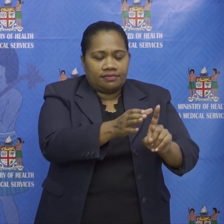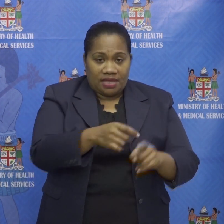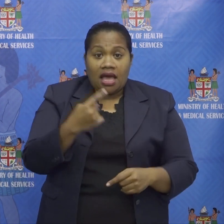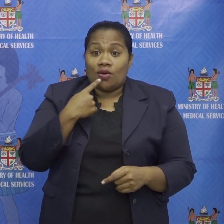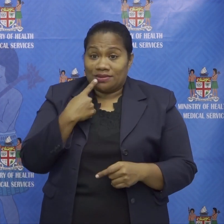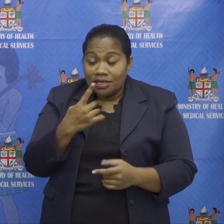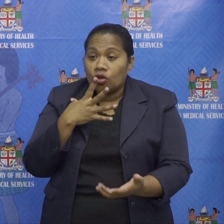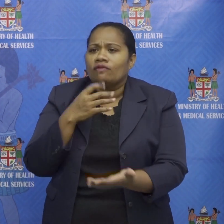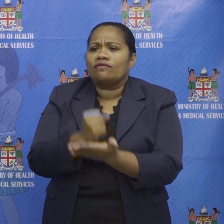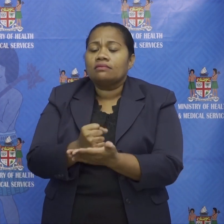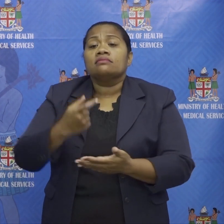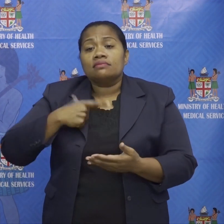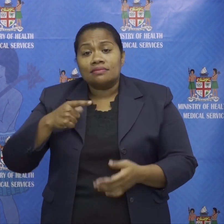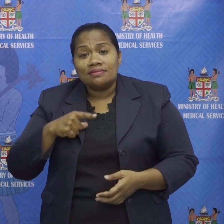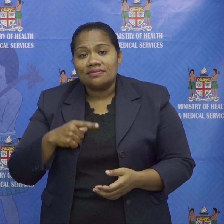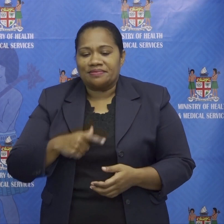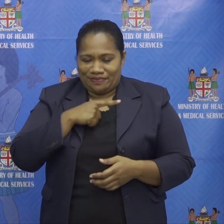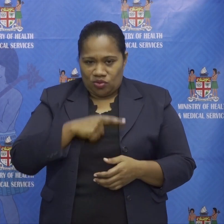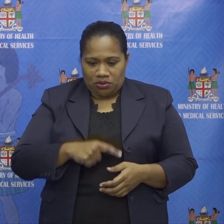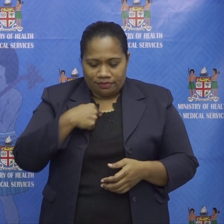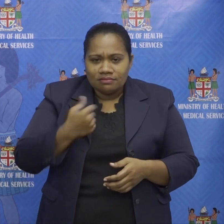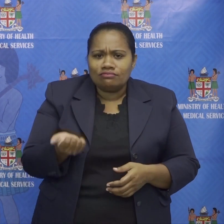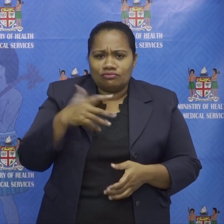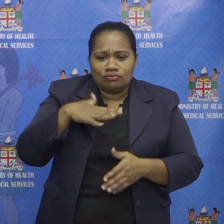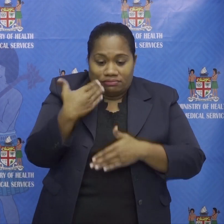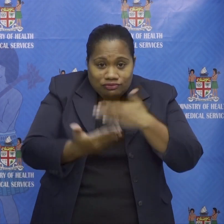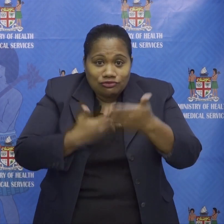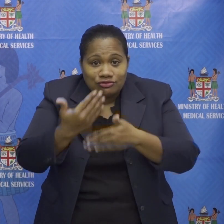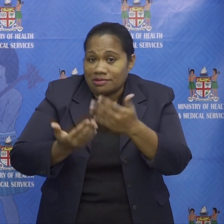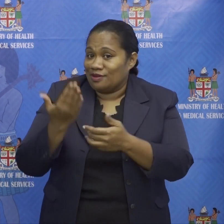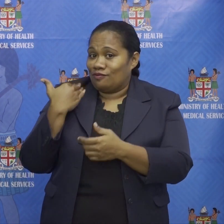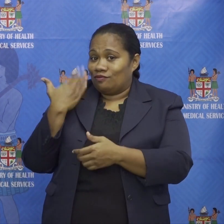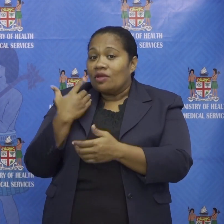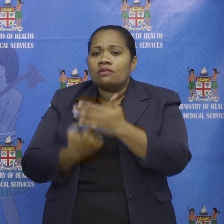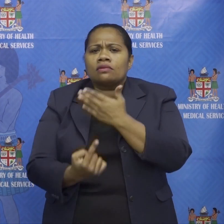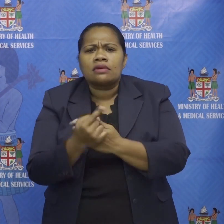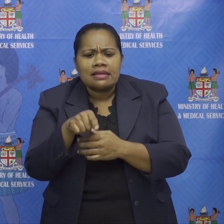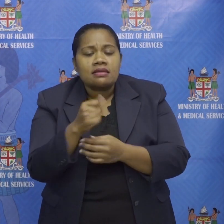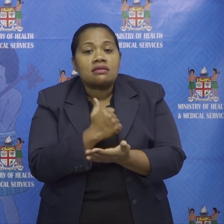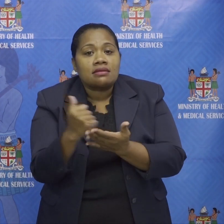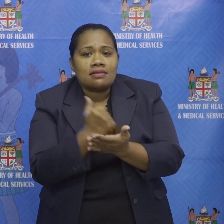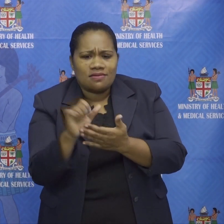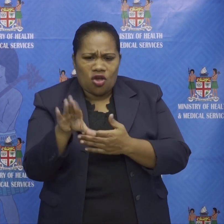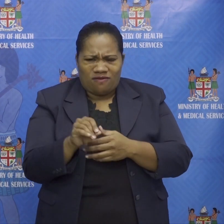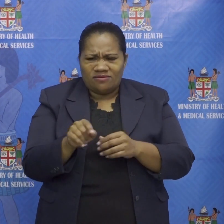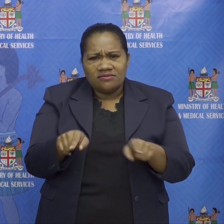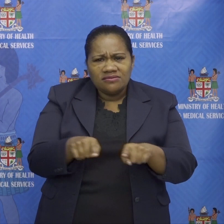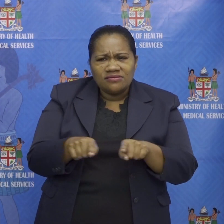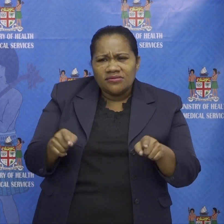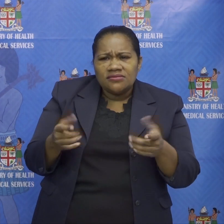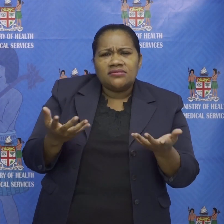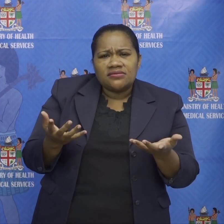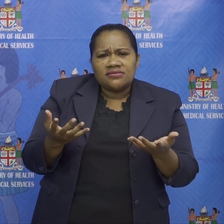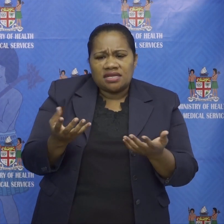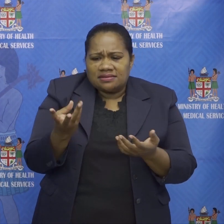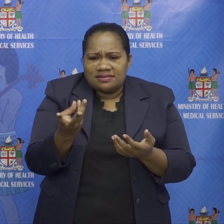because i've stressed before the number of actual undetected cases is likely to